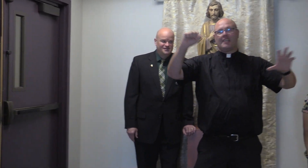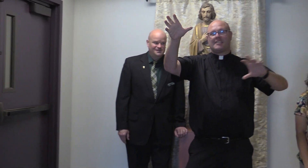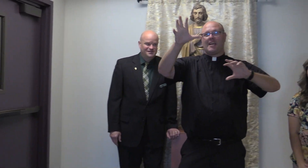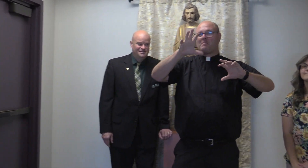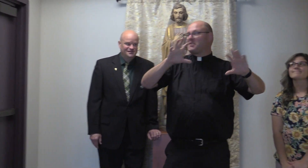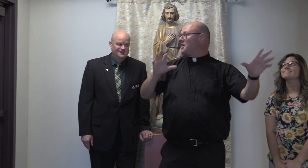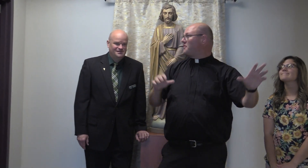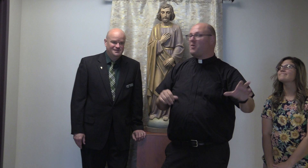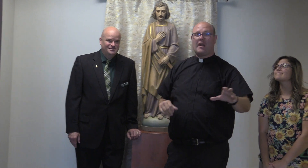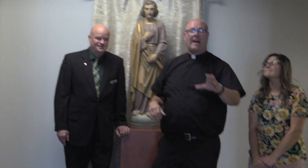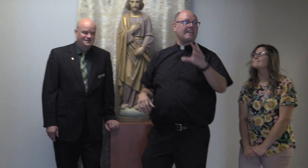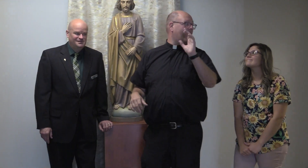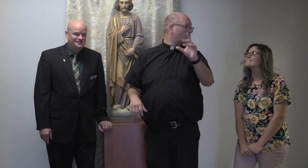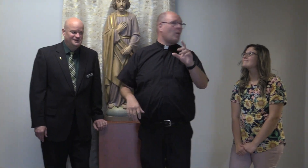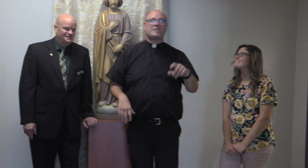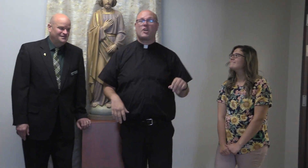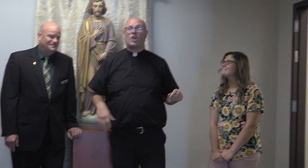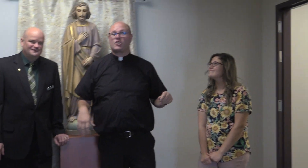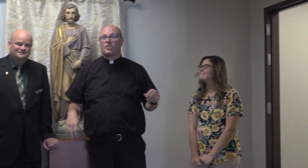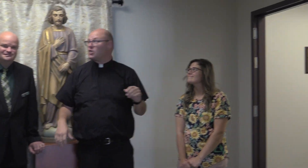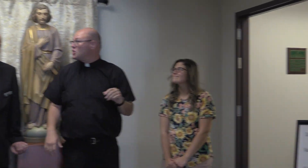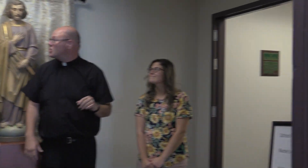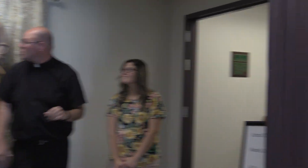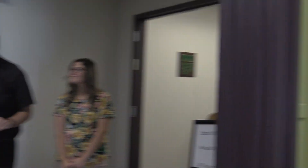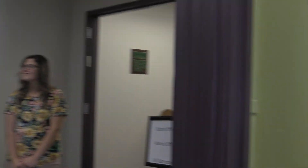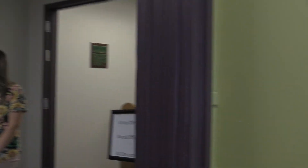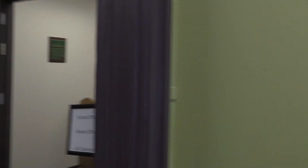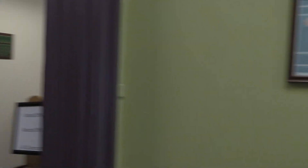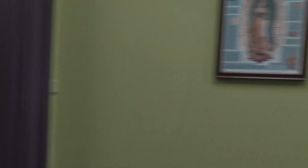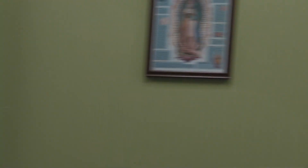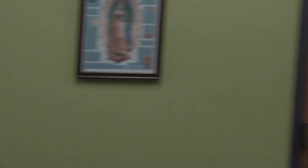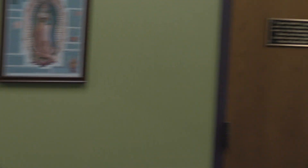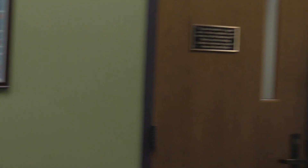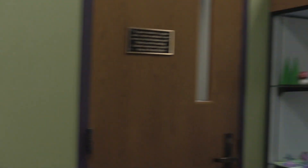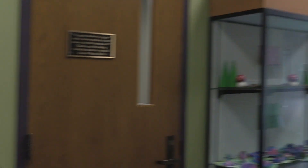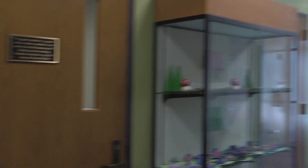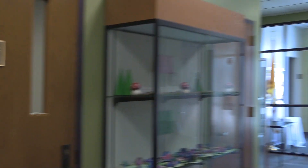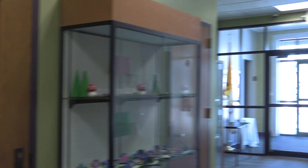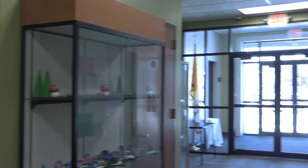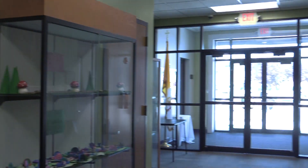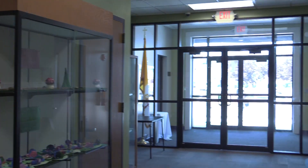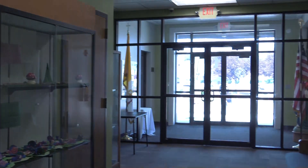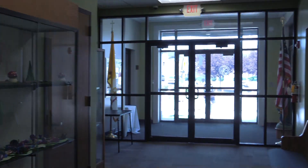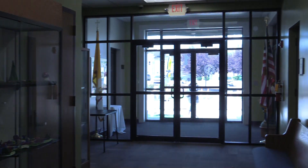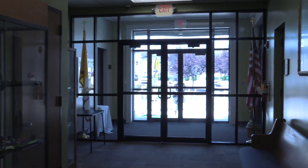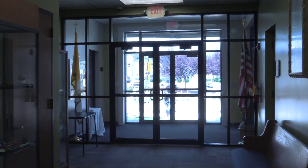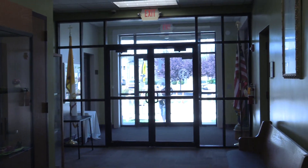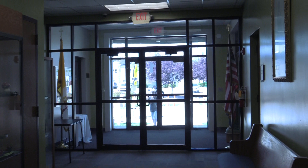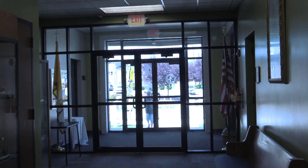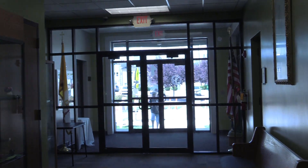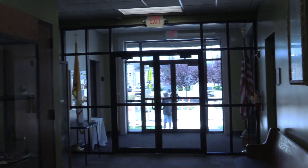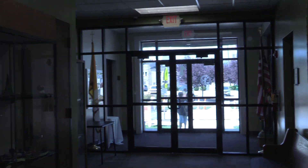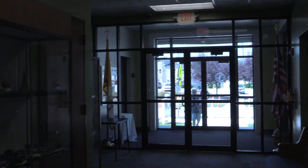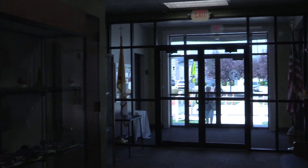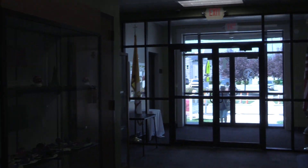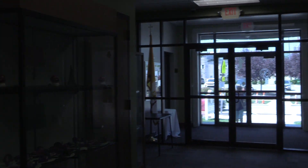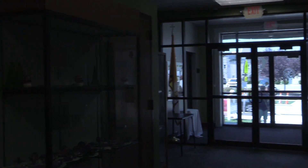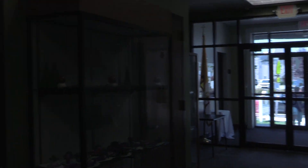this type of stuff going on. Ken Weston-Kersher and Mike Weisenberger and their staff did some amazing things